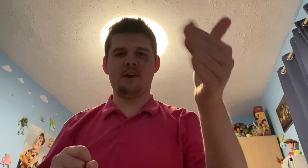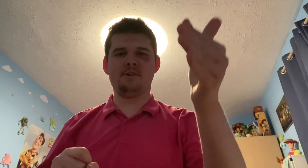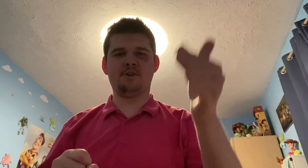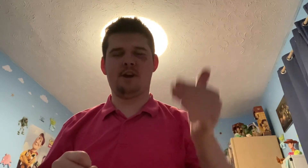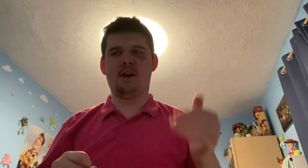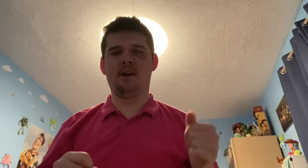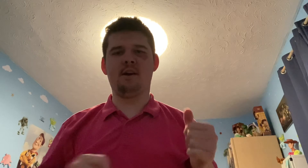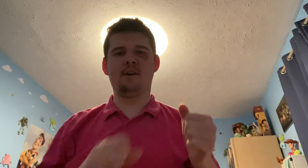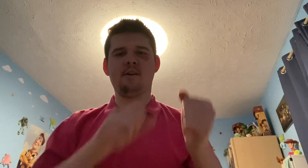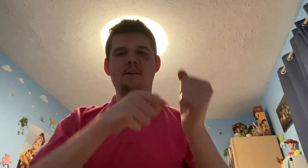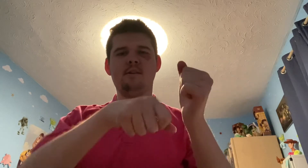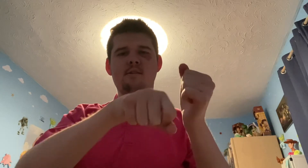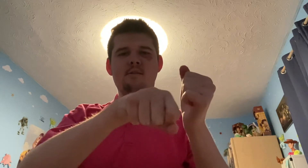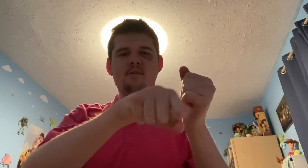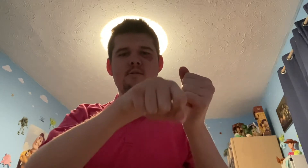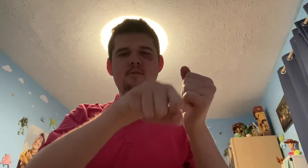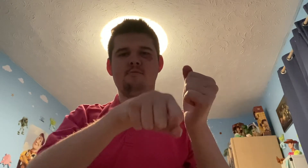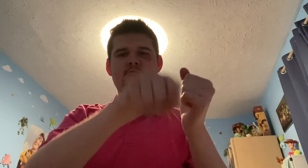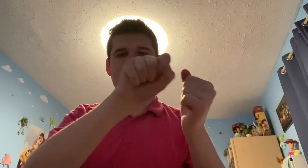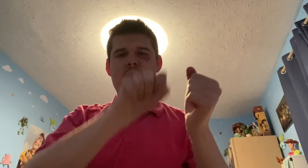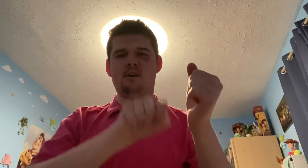fishing rod,